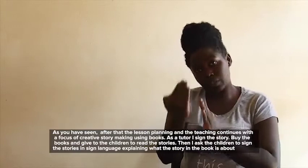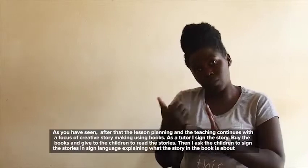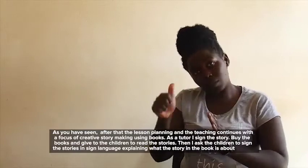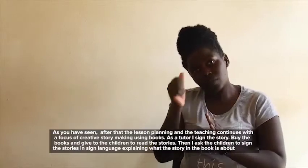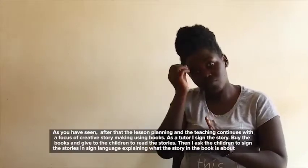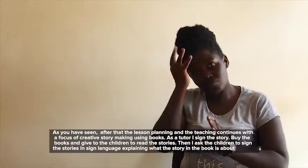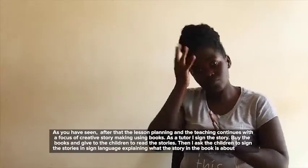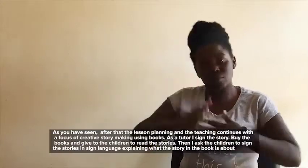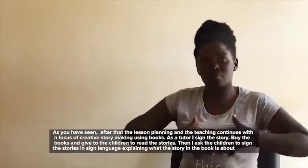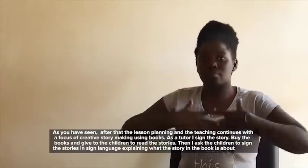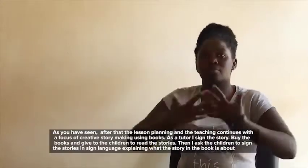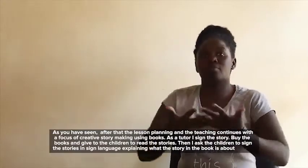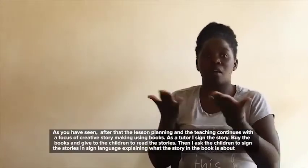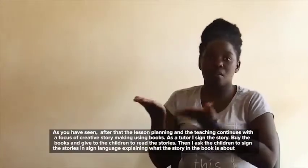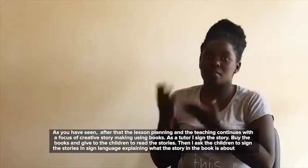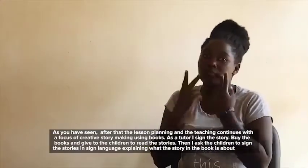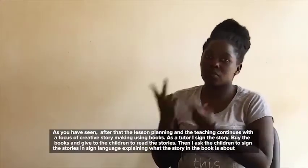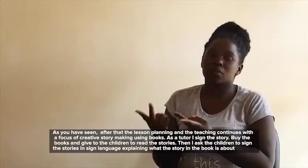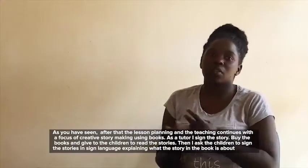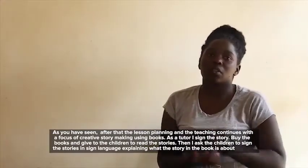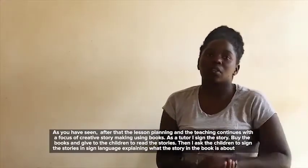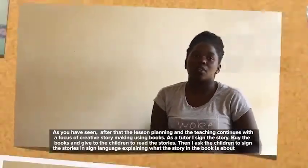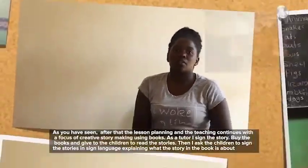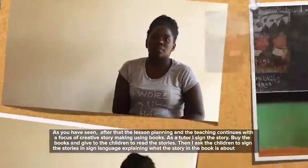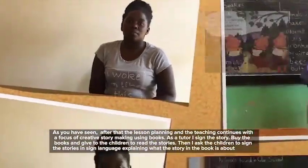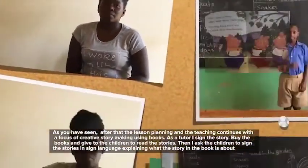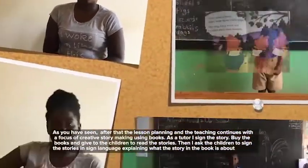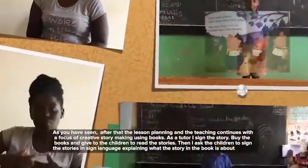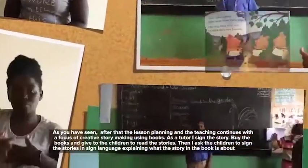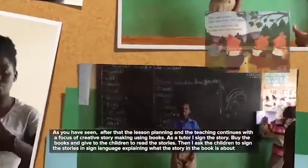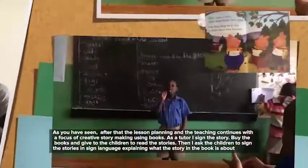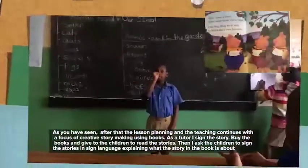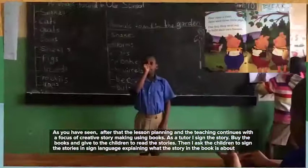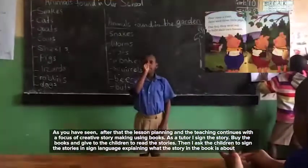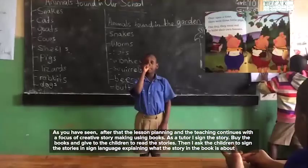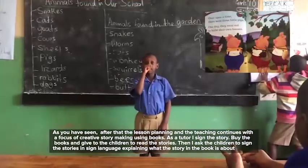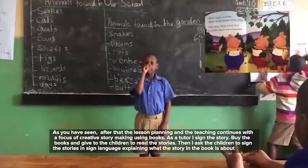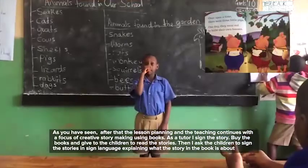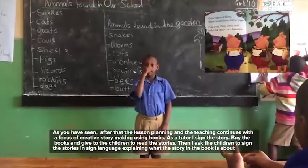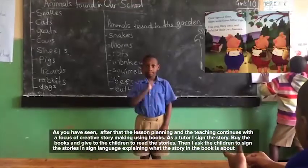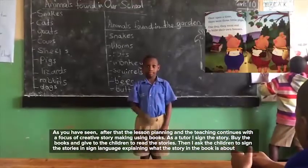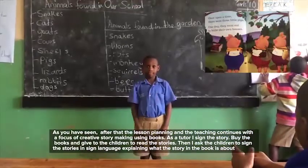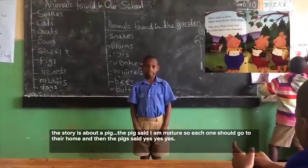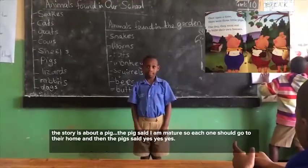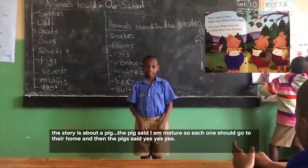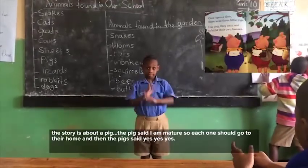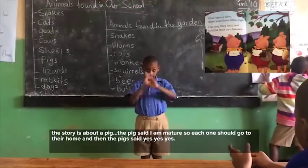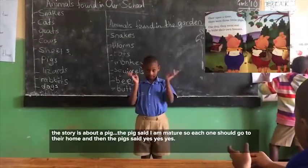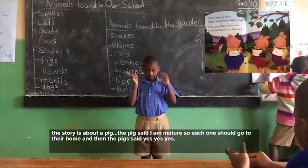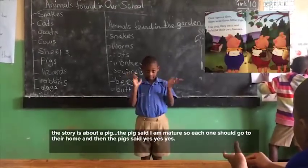just have one example of a child who was using her expressive skills in storytelling. The story is